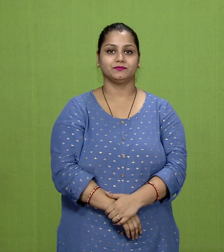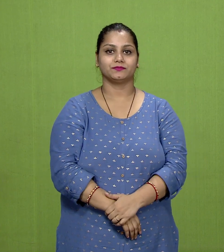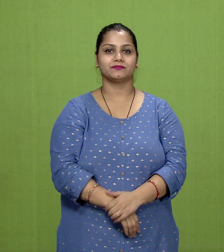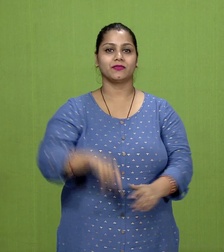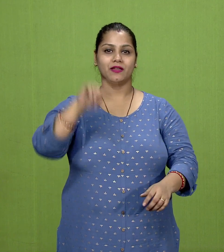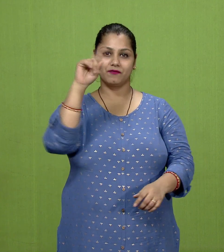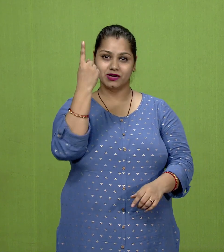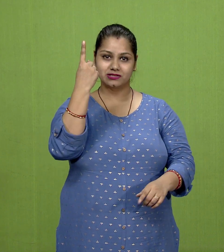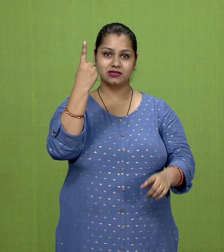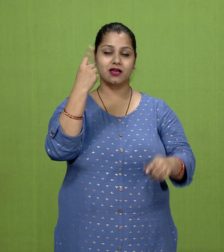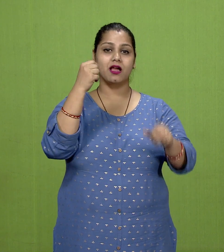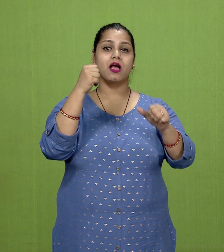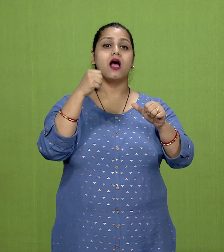Ahimsa or nonviolence.